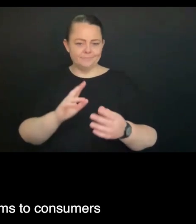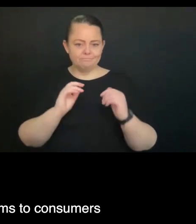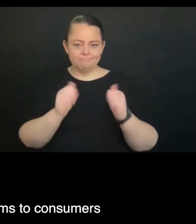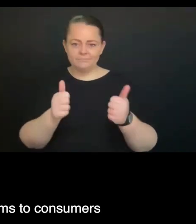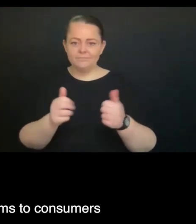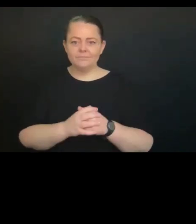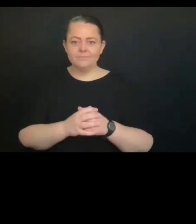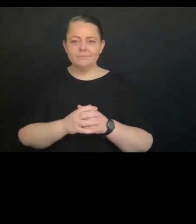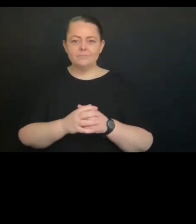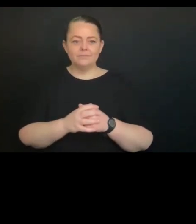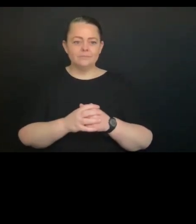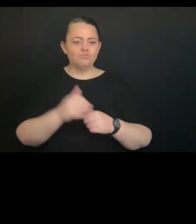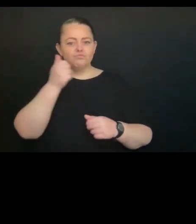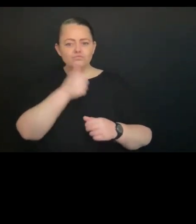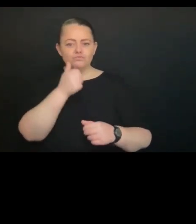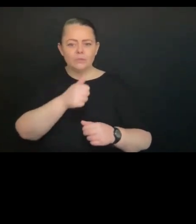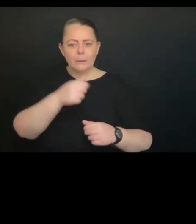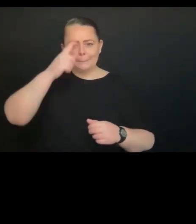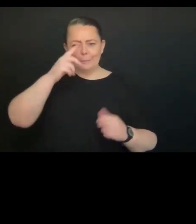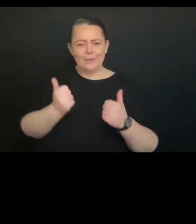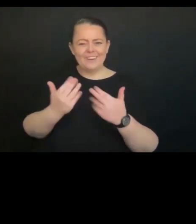items to consumers in their homes?